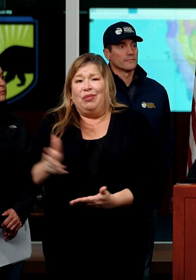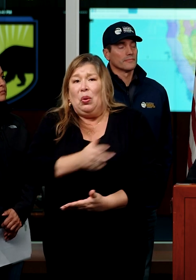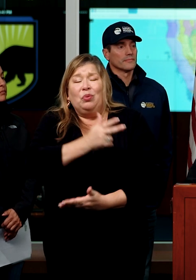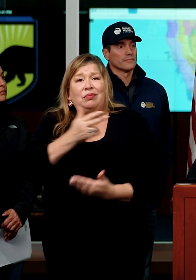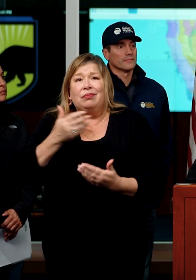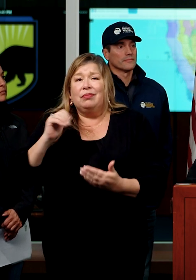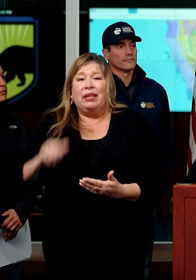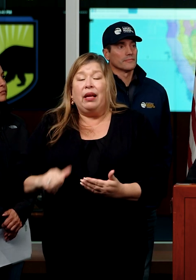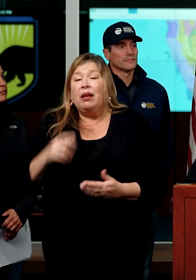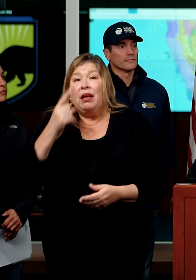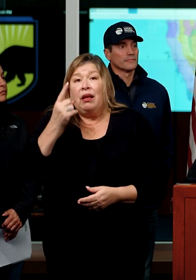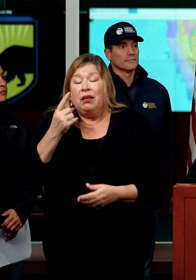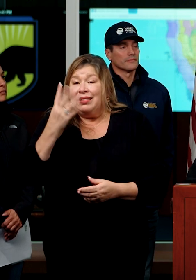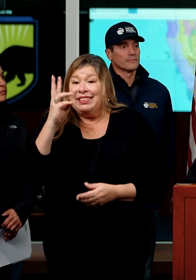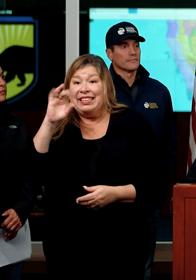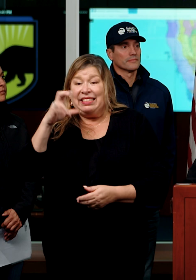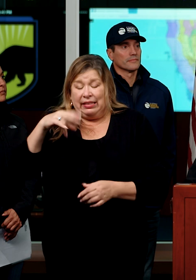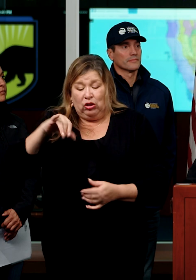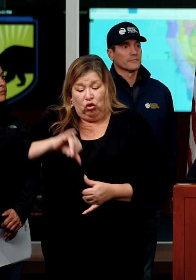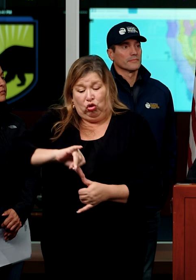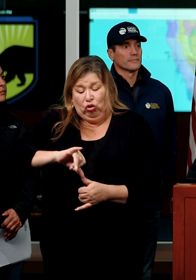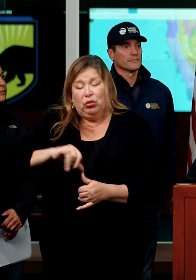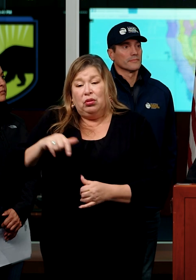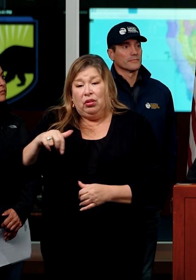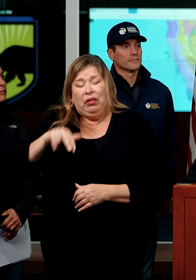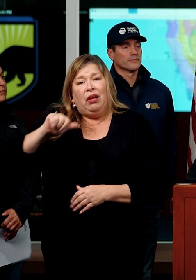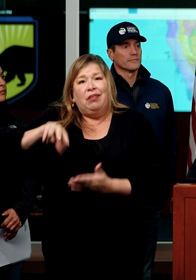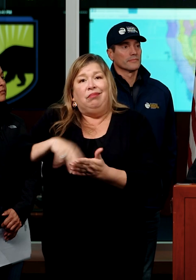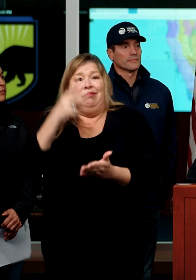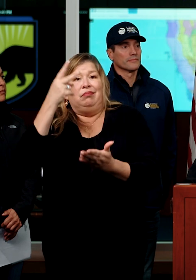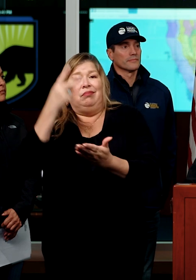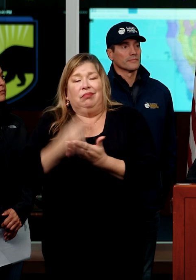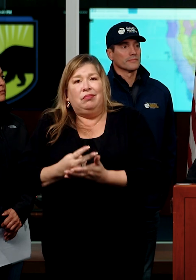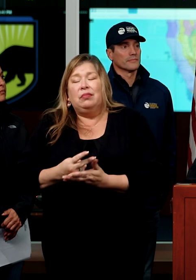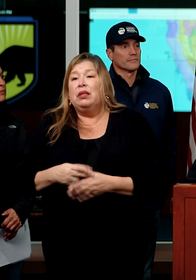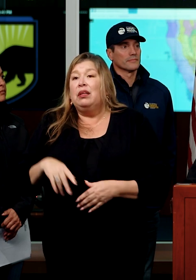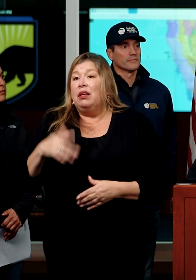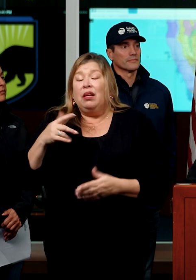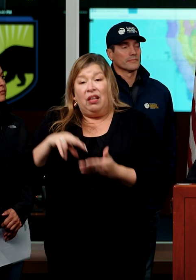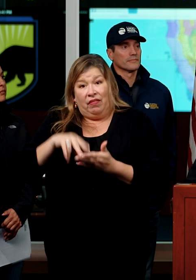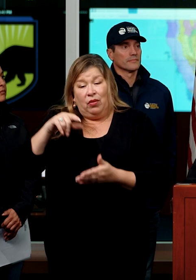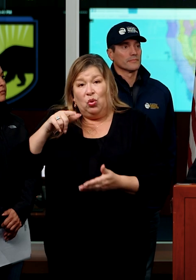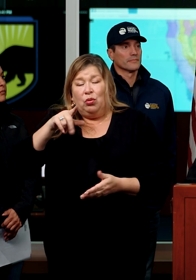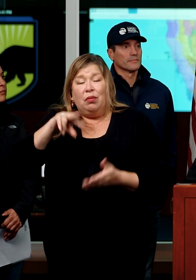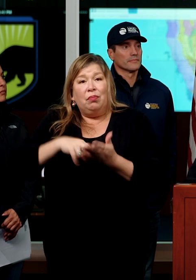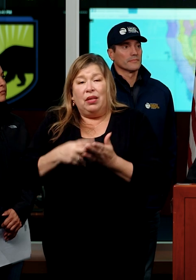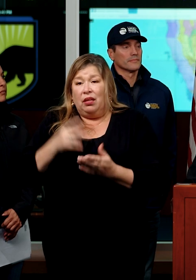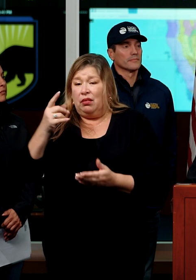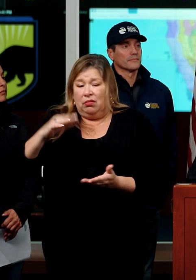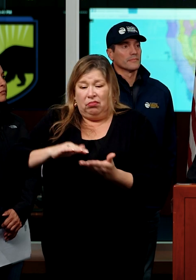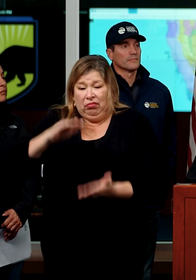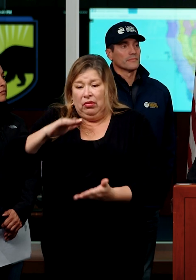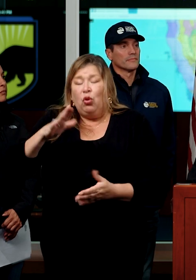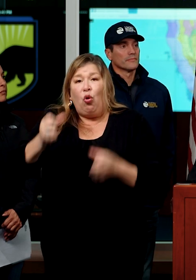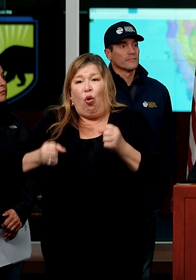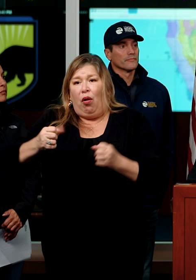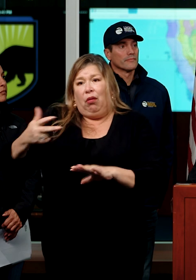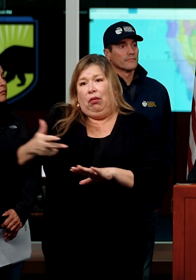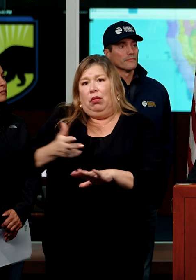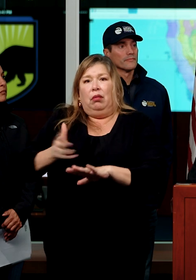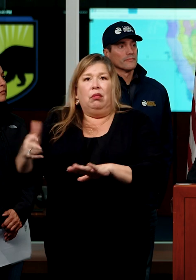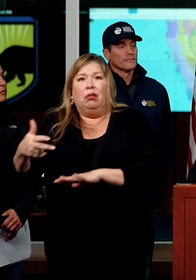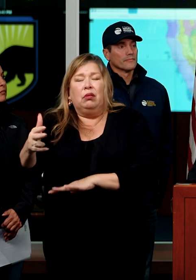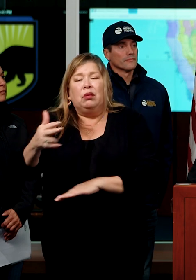You know, half a foot of water, you're off your feet. Half a foot of water, you're losing control of your vehicle. We're seeing people go